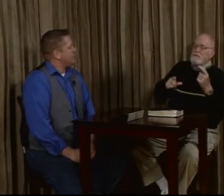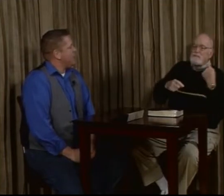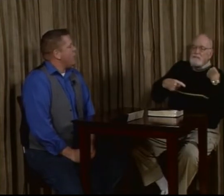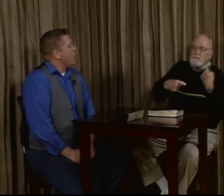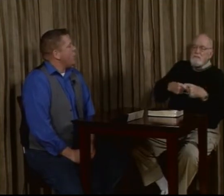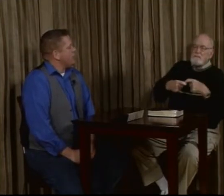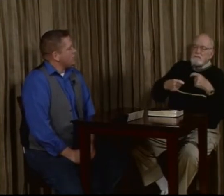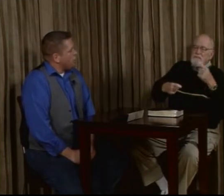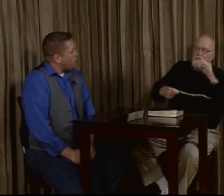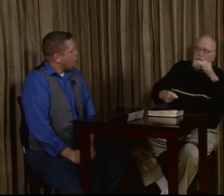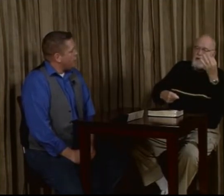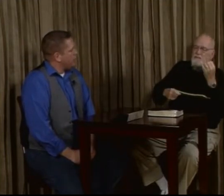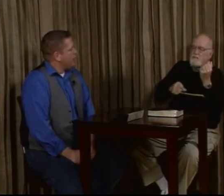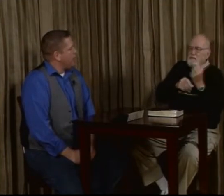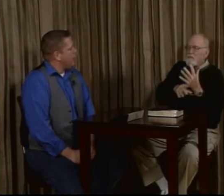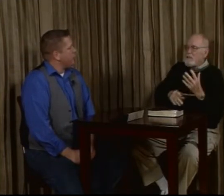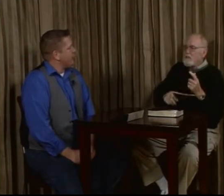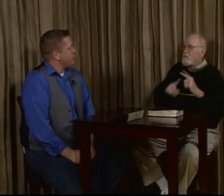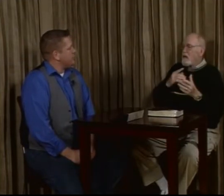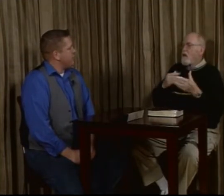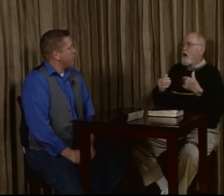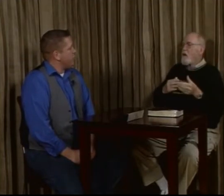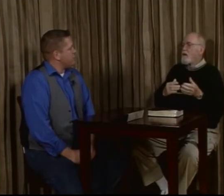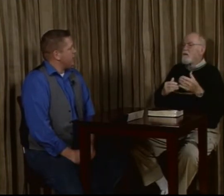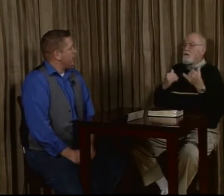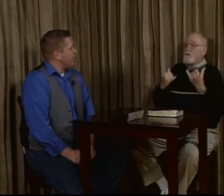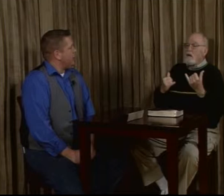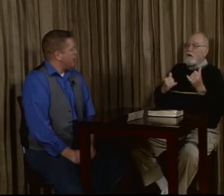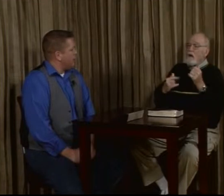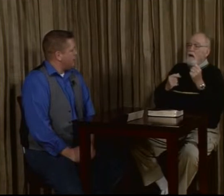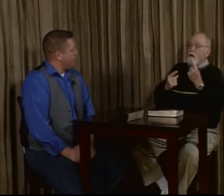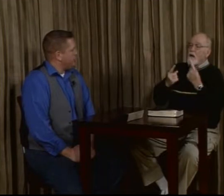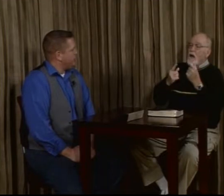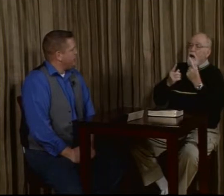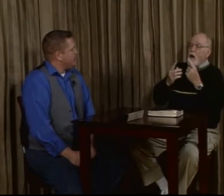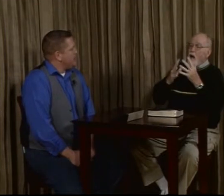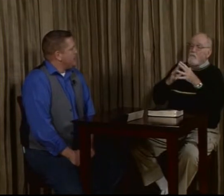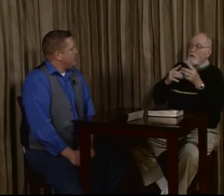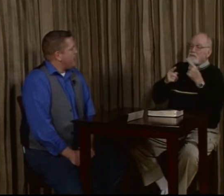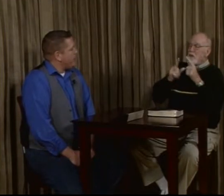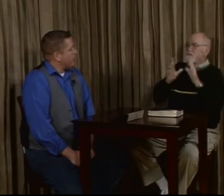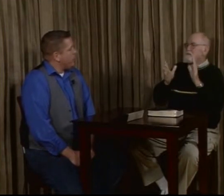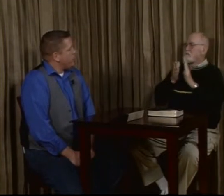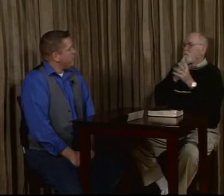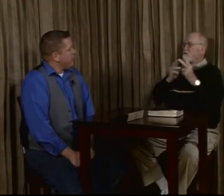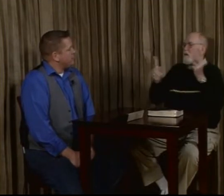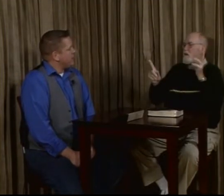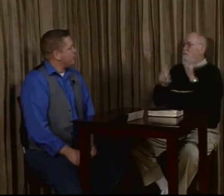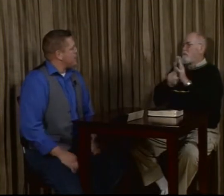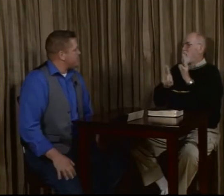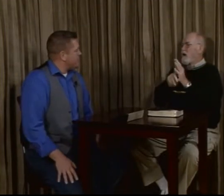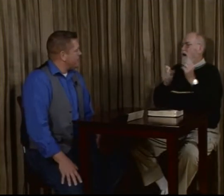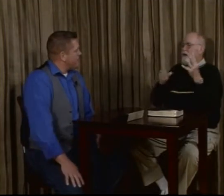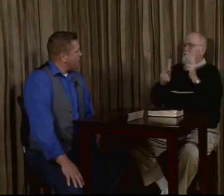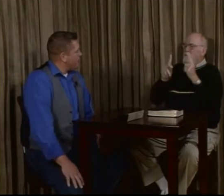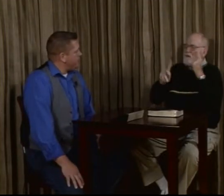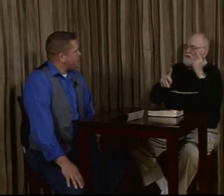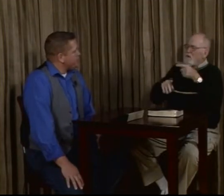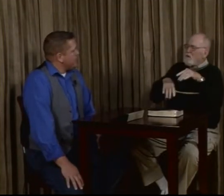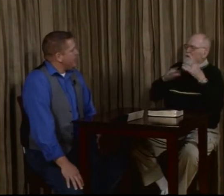on its own, not like other languages that originate in other countries. However, though, American Sign Language has become very popular, and